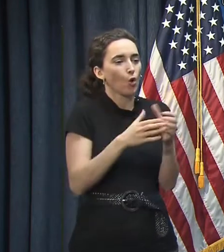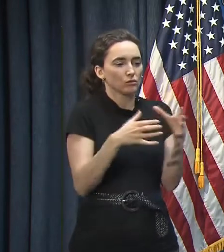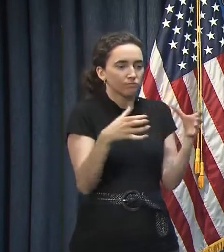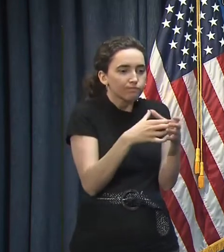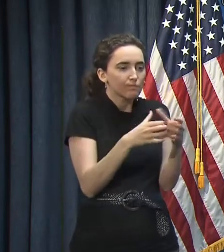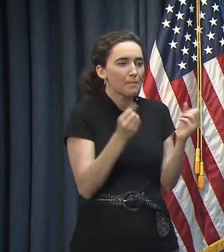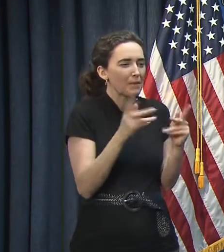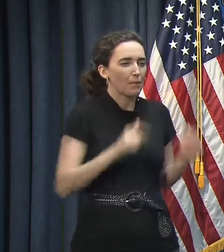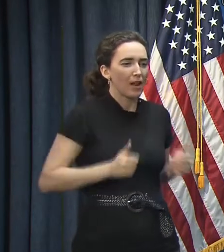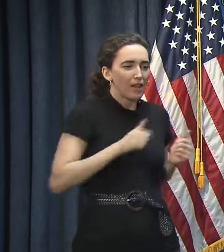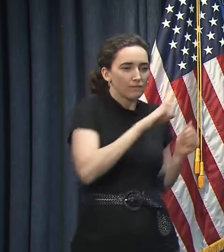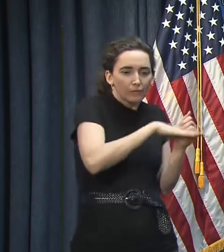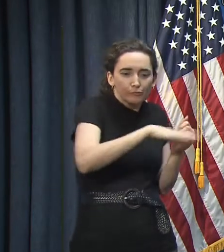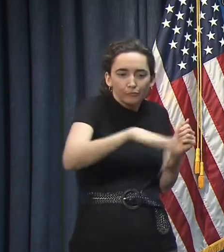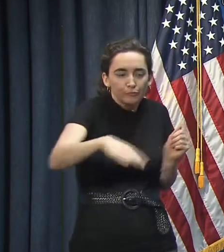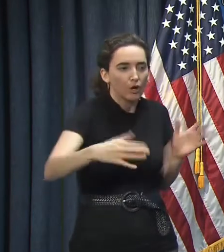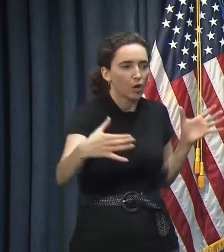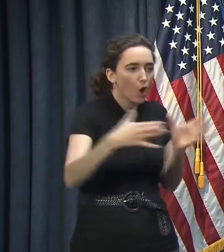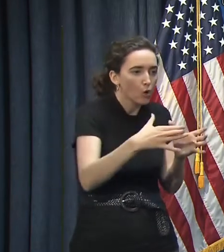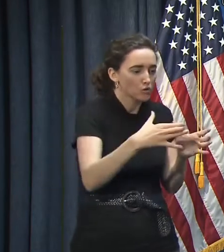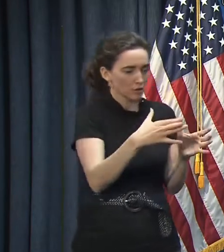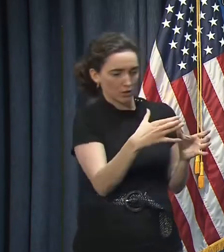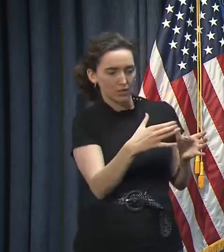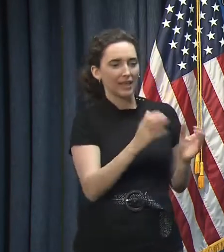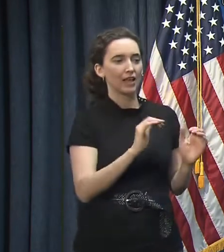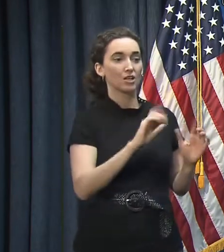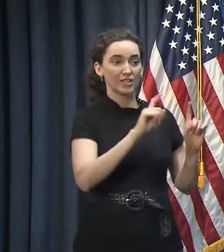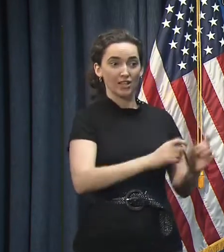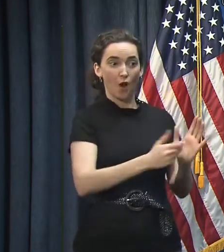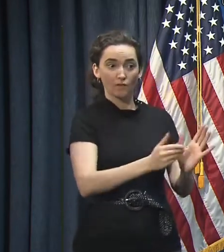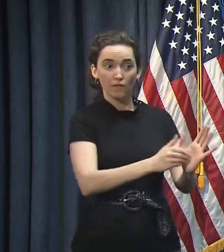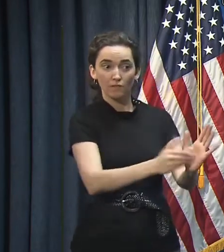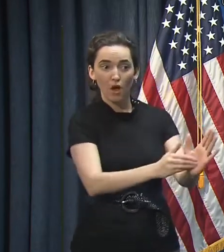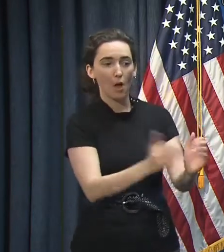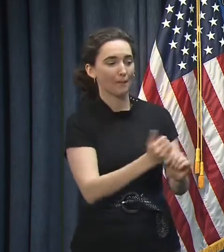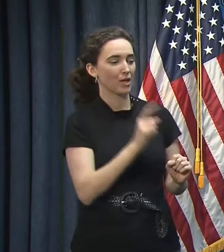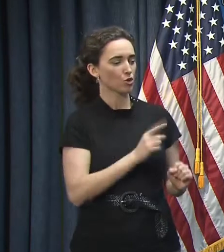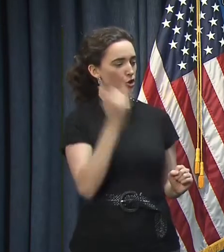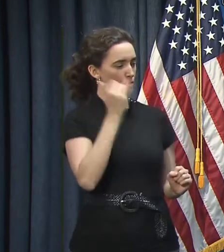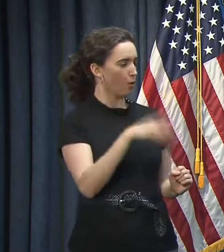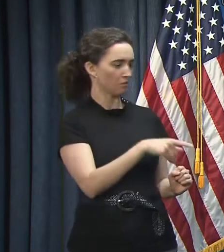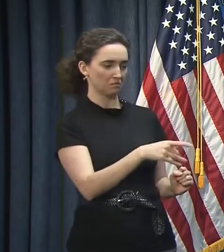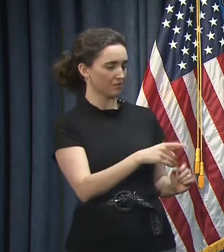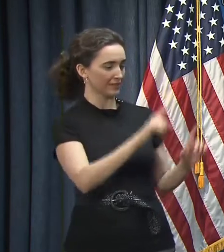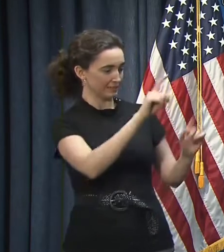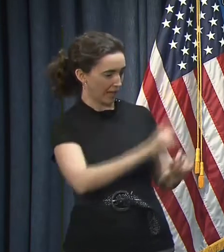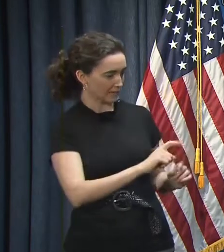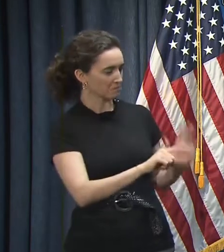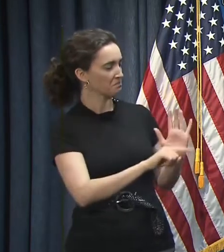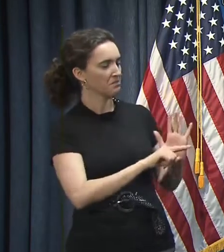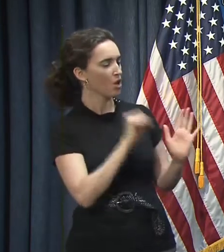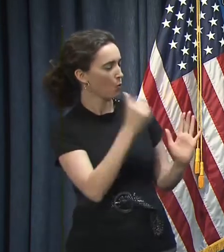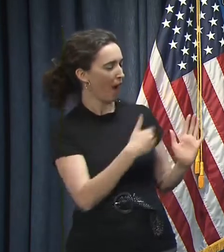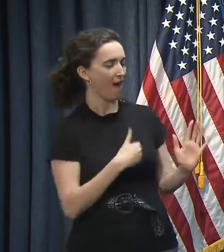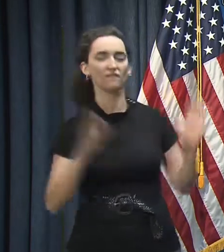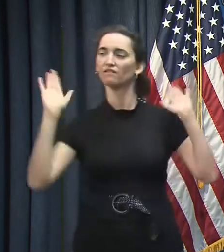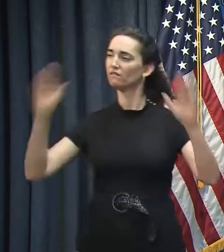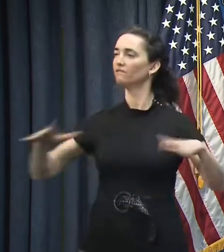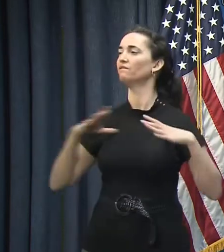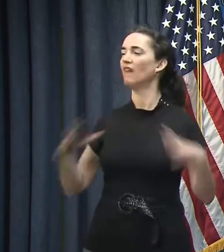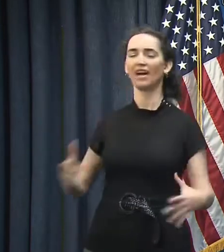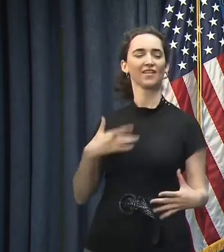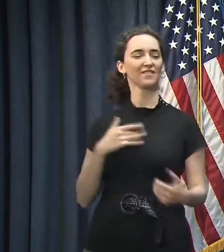close living environments, to make sure that as somebody develops symptoms they're not given this false sense of reassurance and saying, I'm negative, so I can just